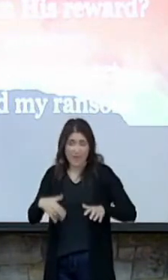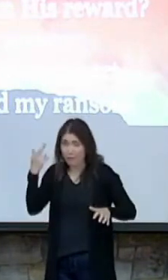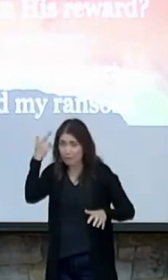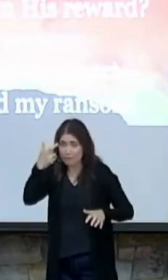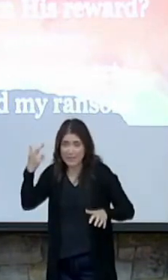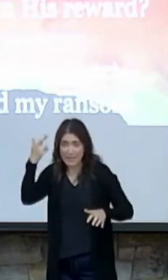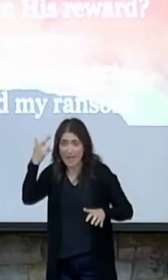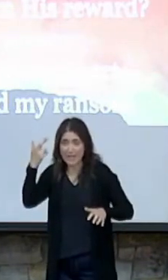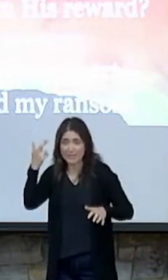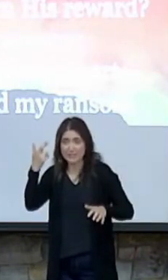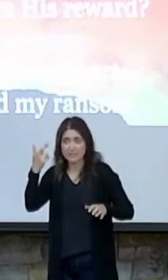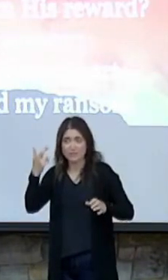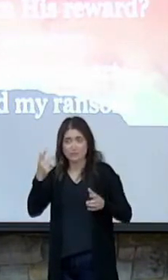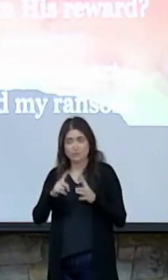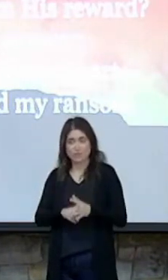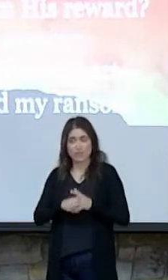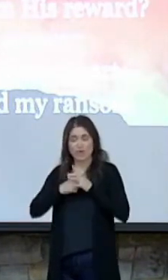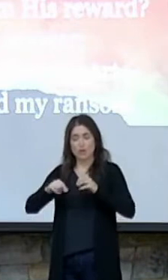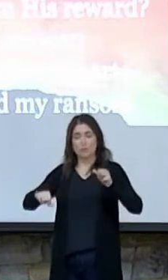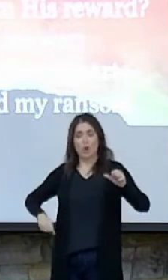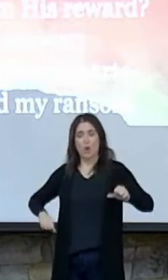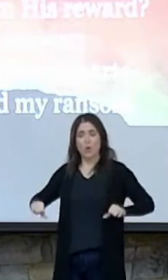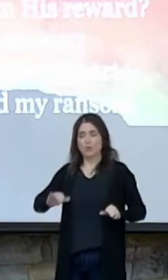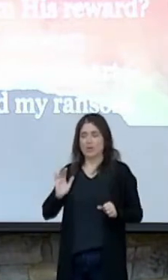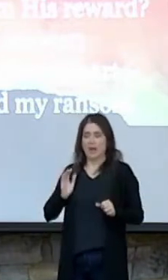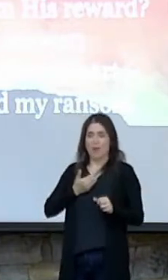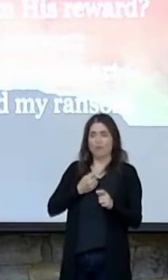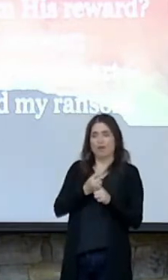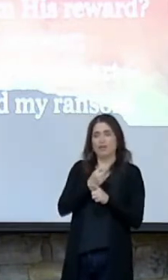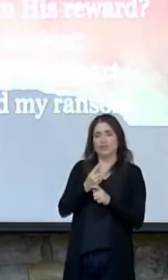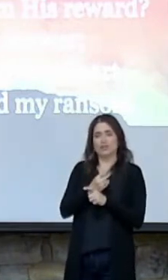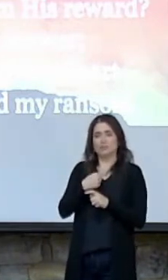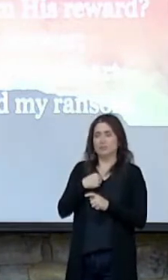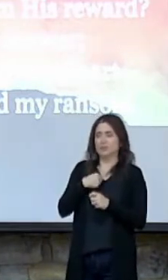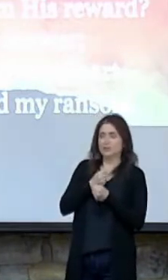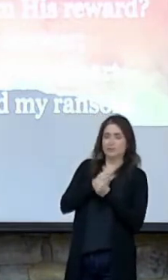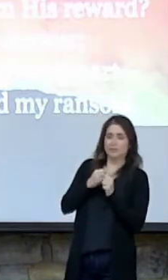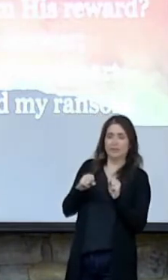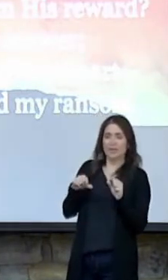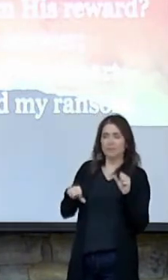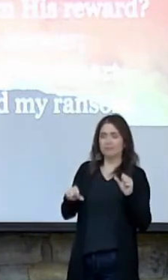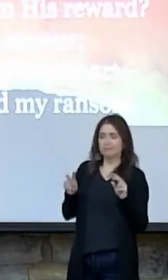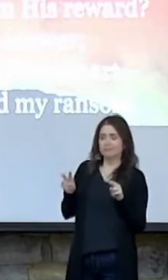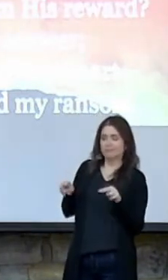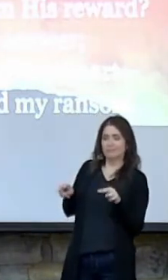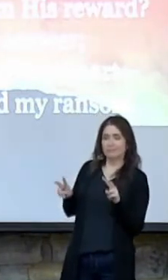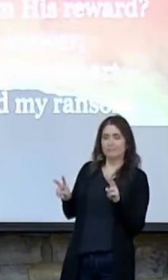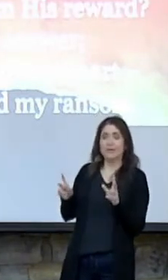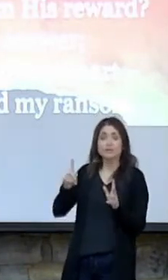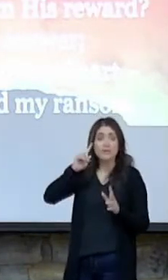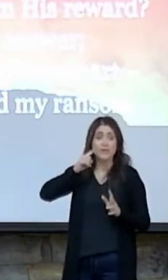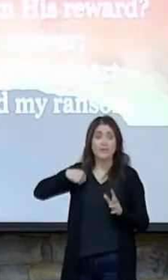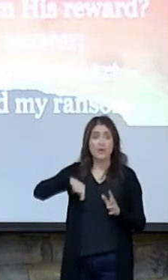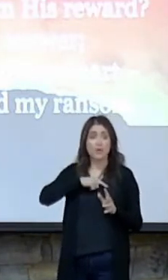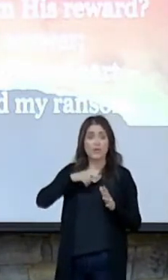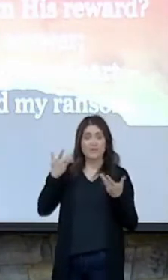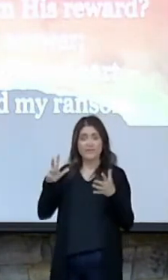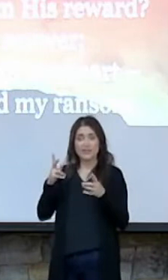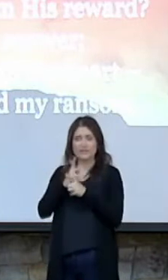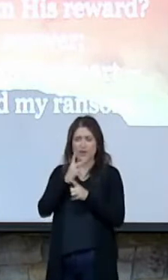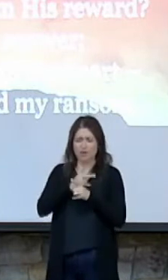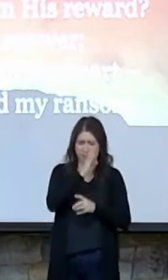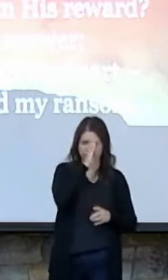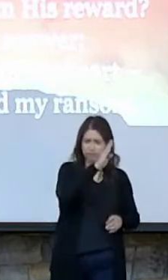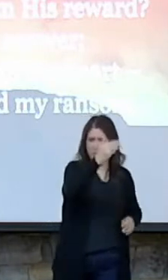it, to start to boast in our own righteousness? To somehow think that we've got it figured out and other people don't,